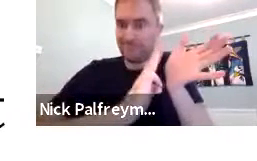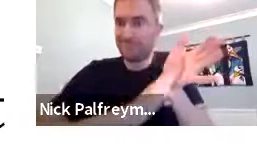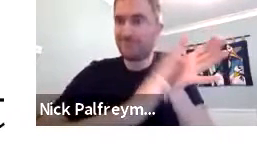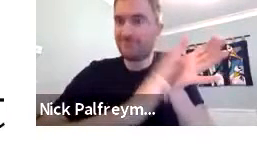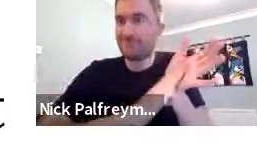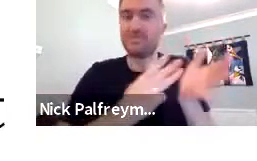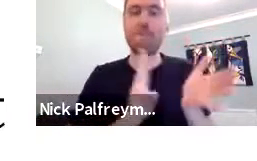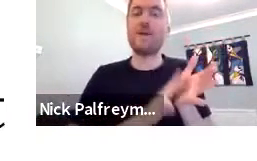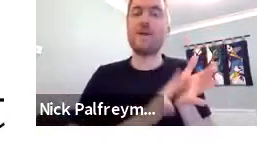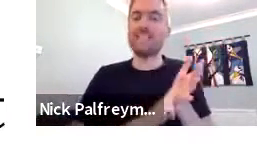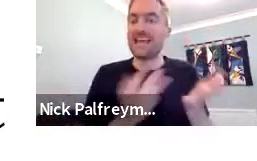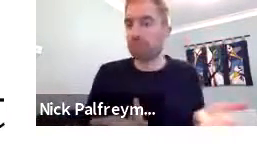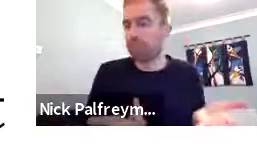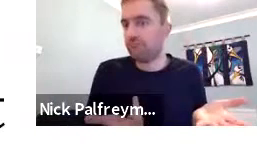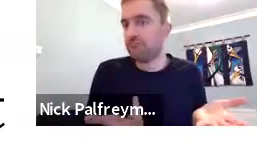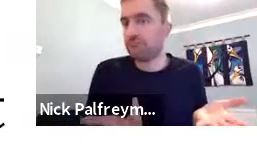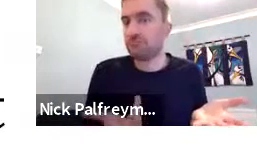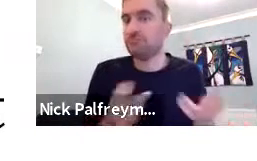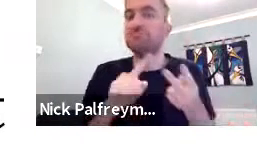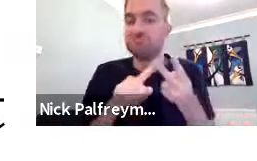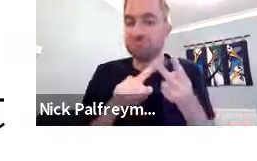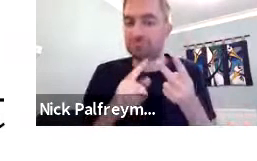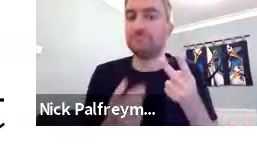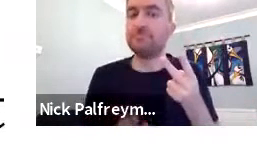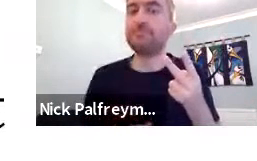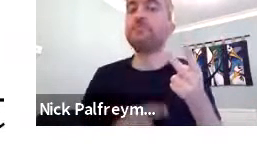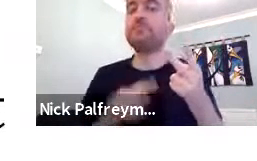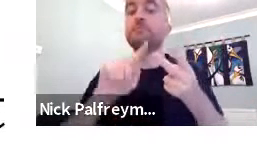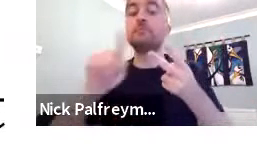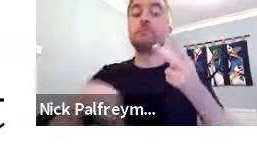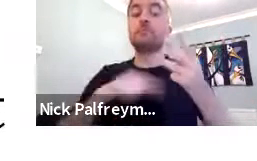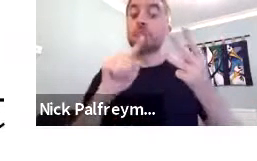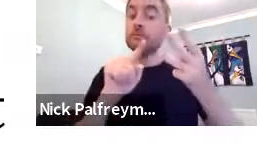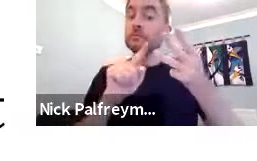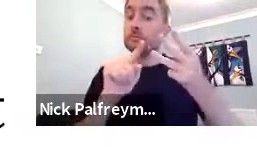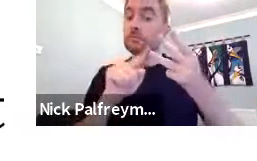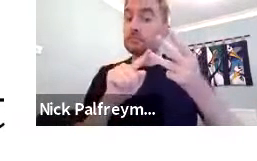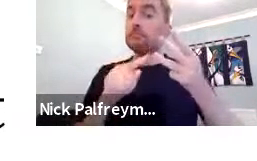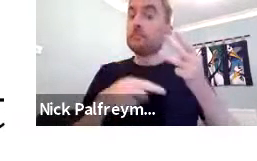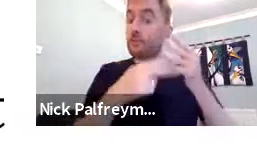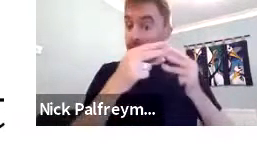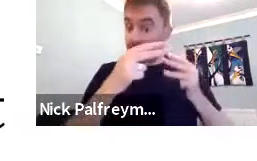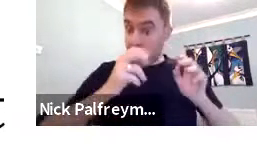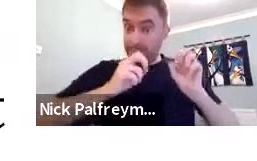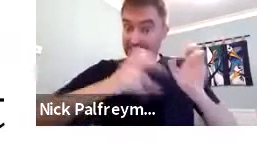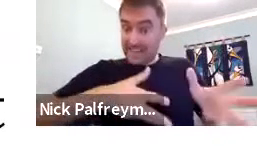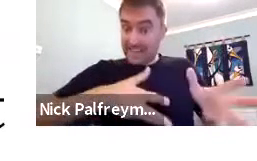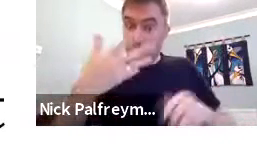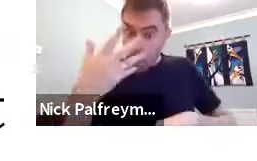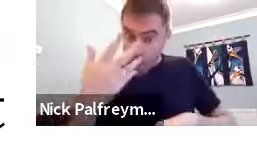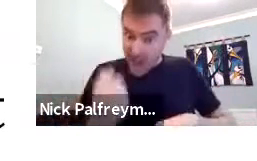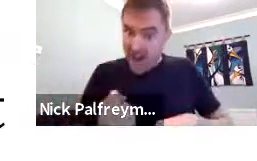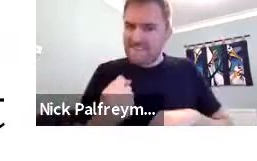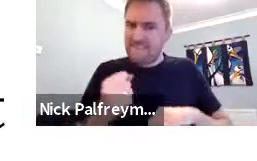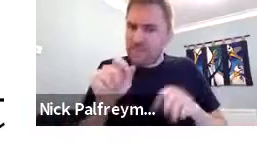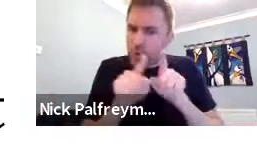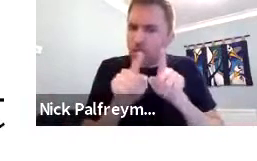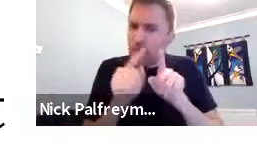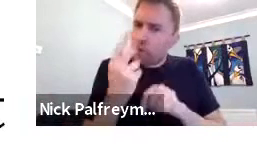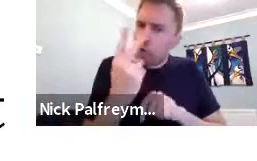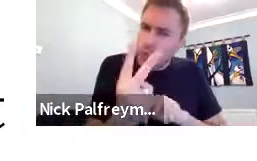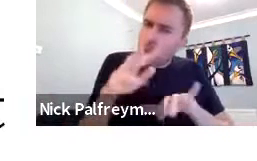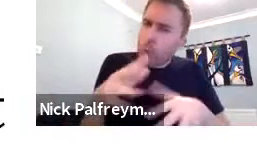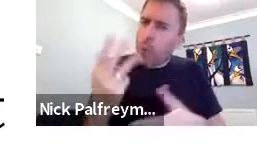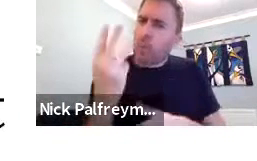M, that this is the BSL for Monday, which is M, initialisation. And then the third way could be to